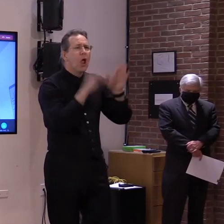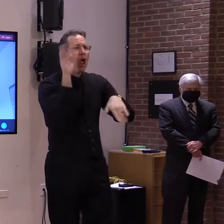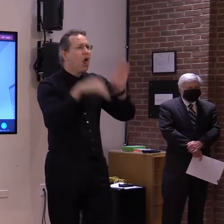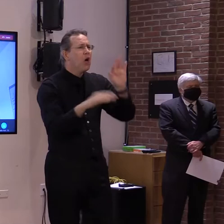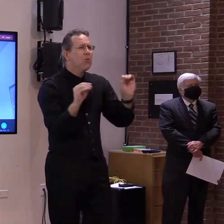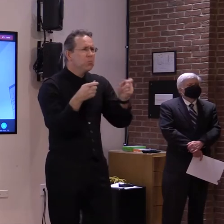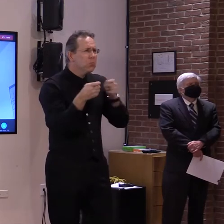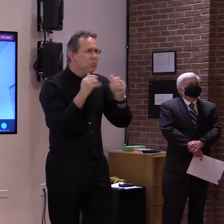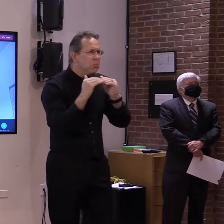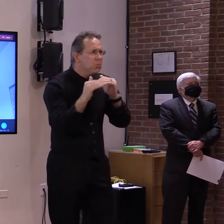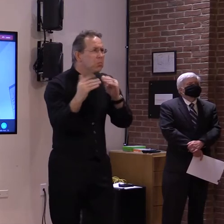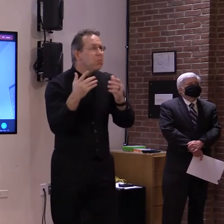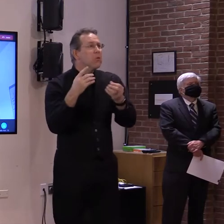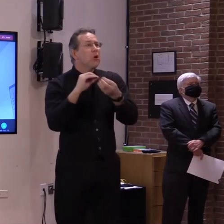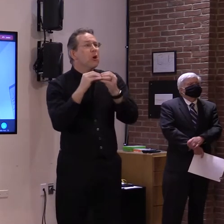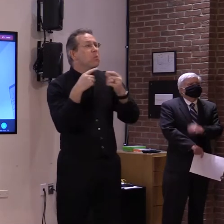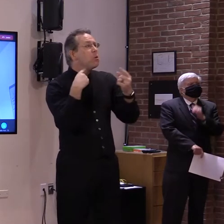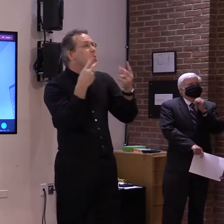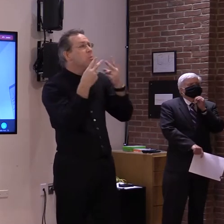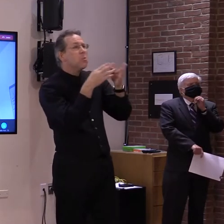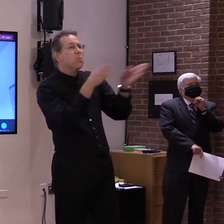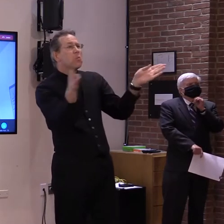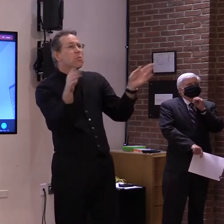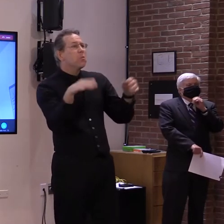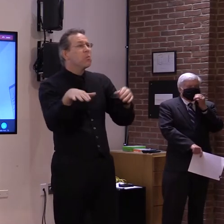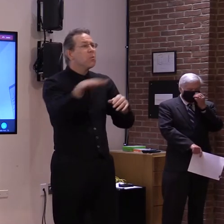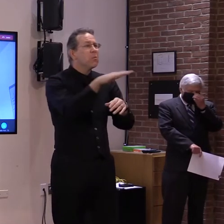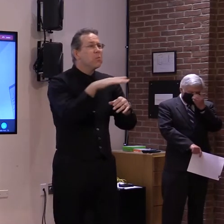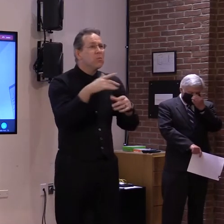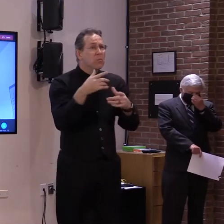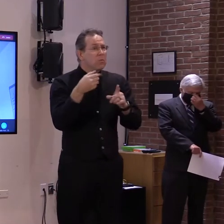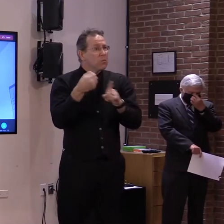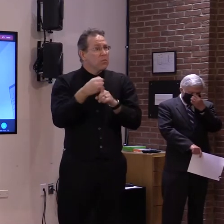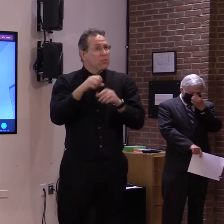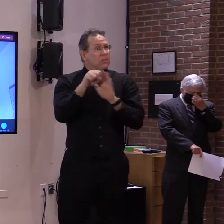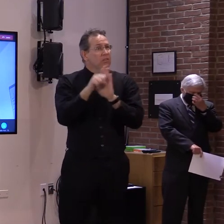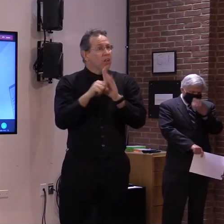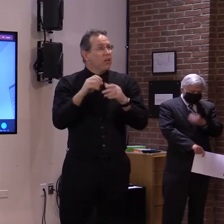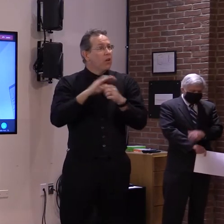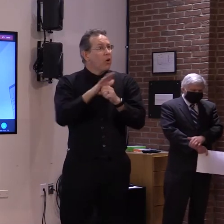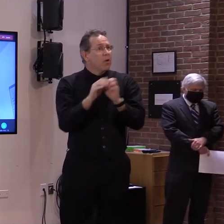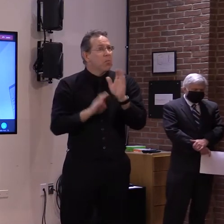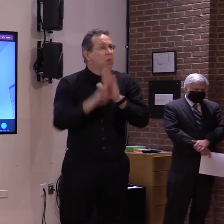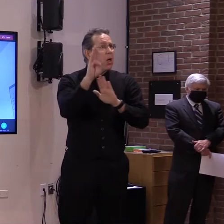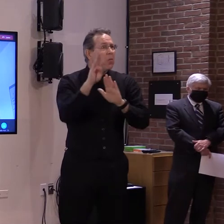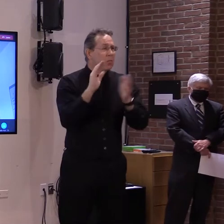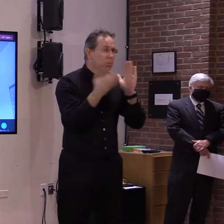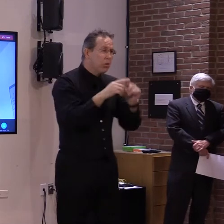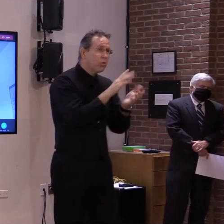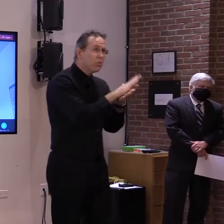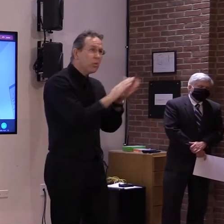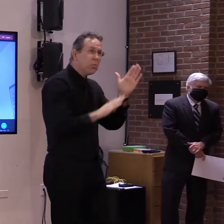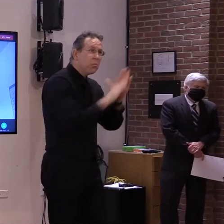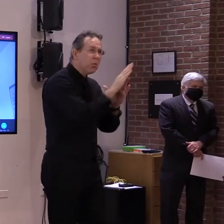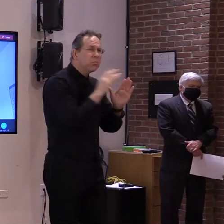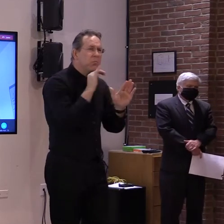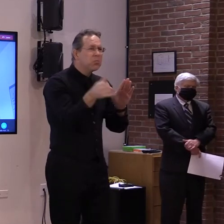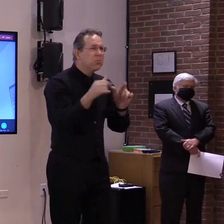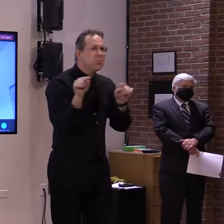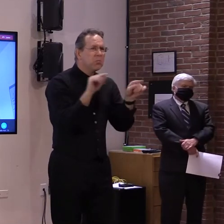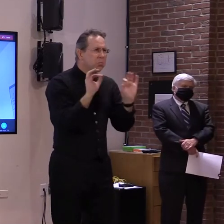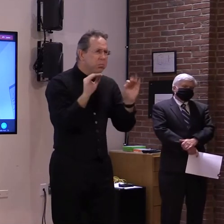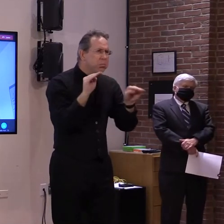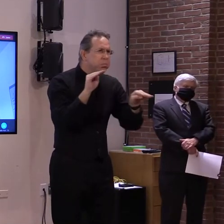state. Also, it's fair to say our elementary school students are receiving about twice the amount of in-person as our middle school students,